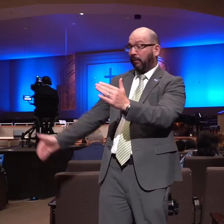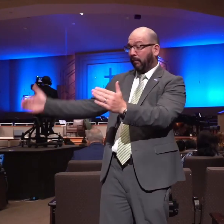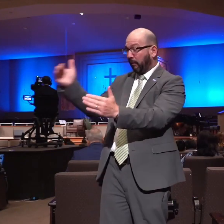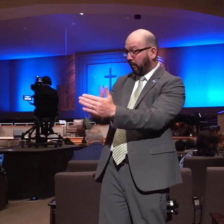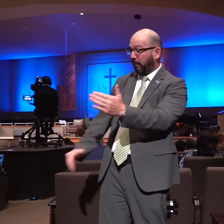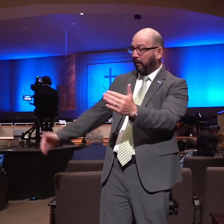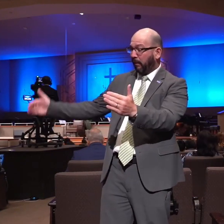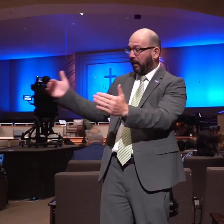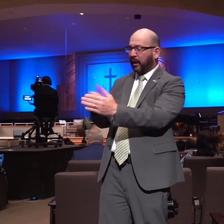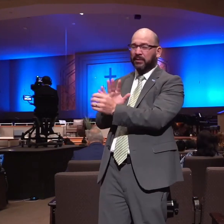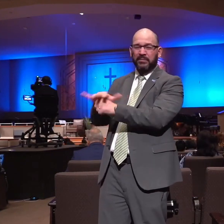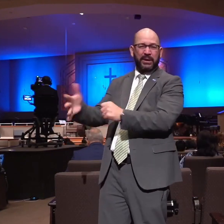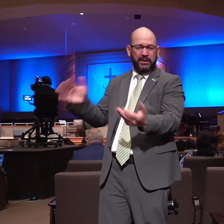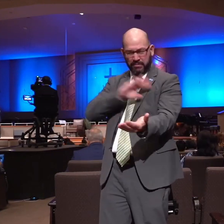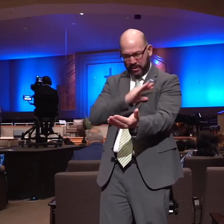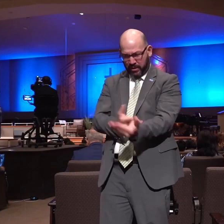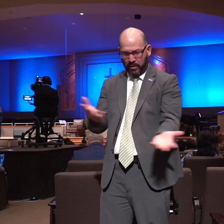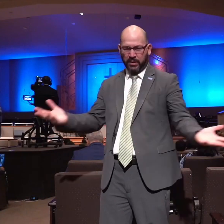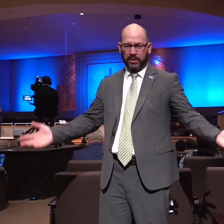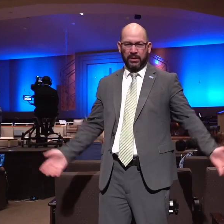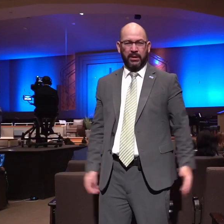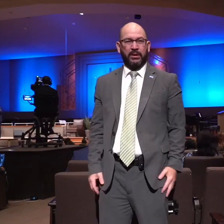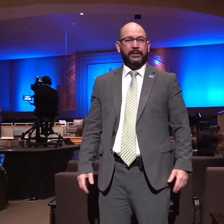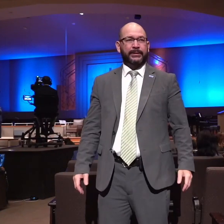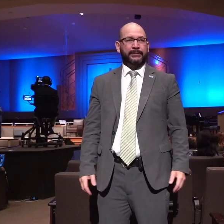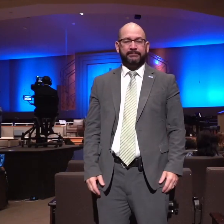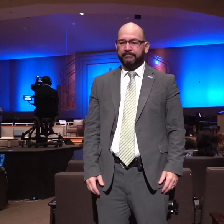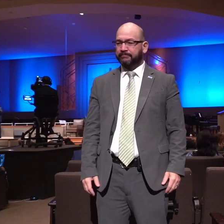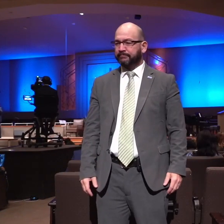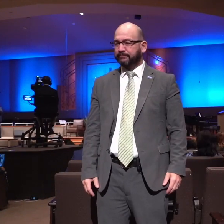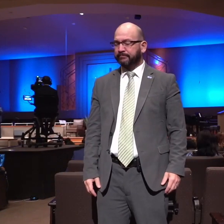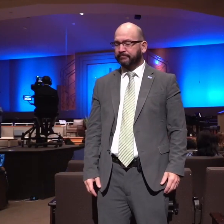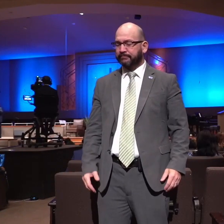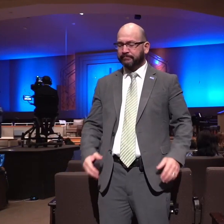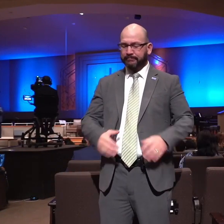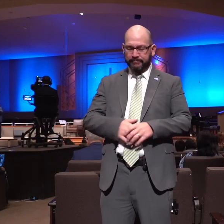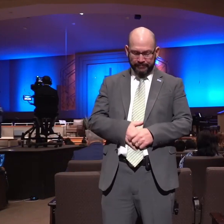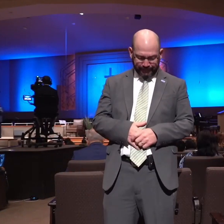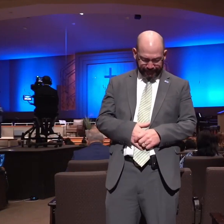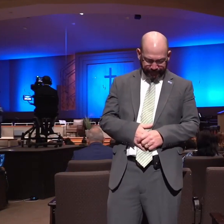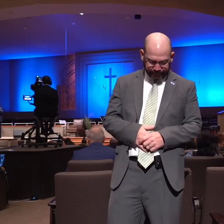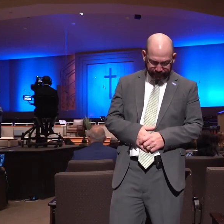friends don't get